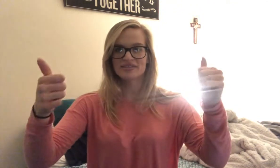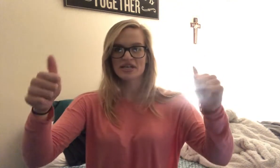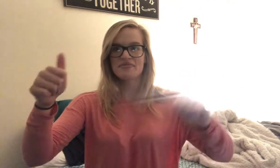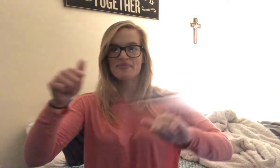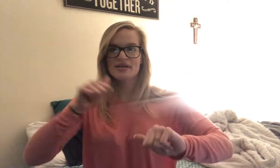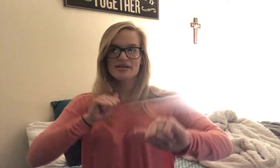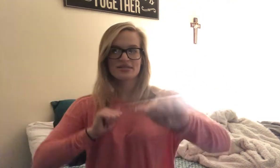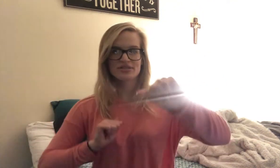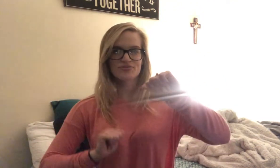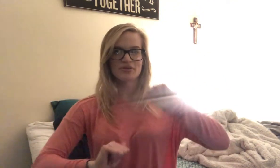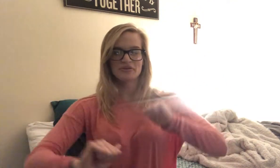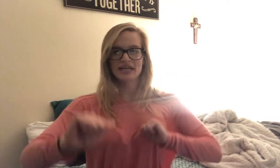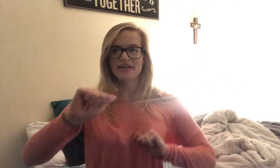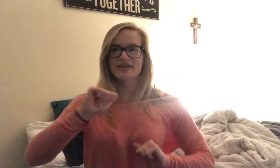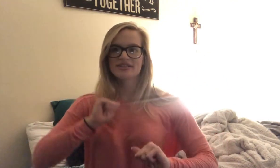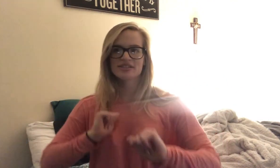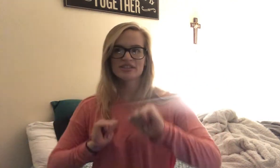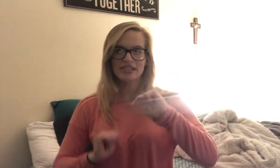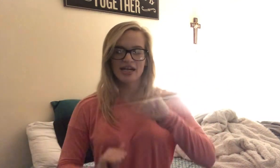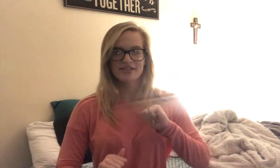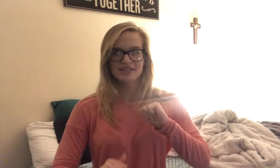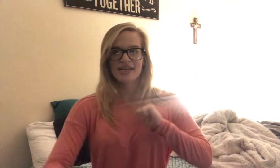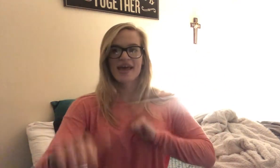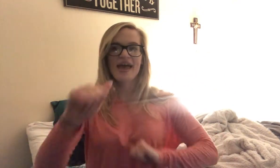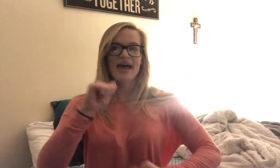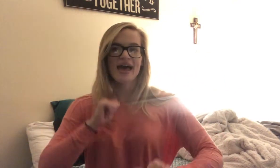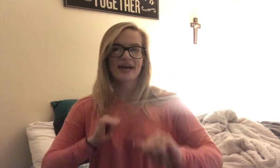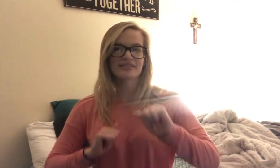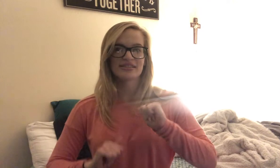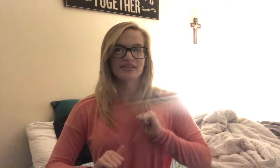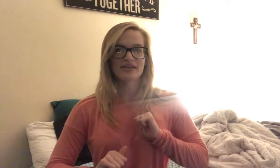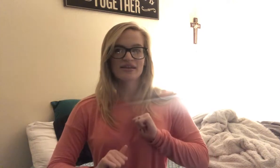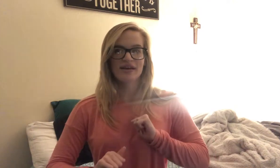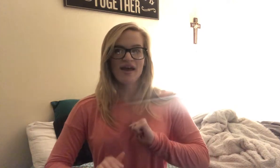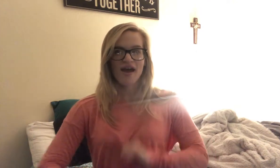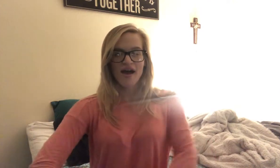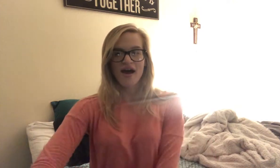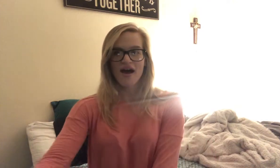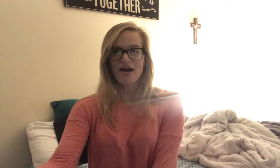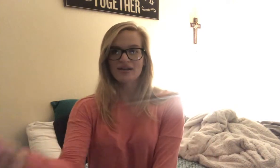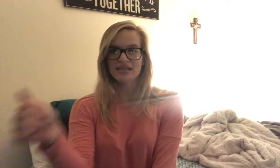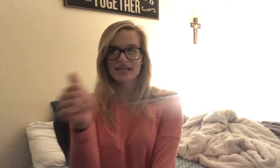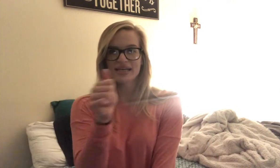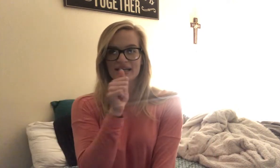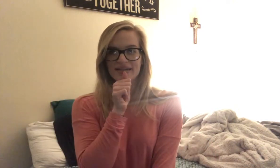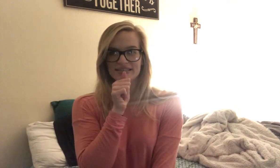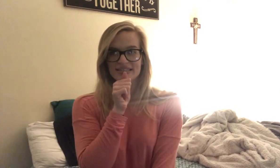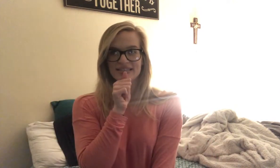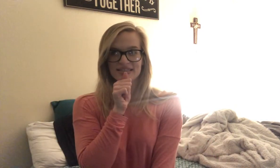shape. Just rotating it to your chest. Acting. All. Innocent.